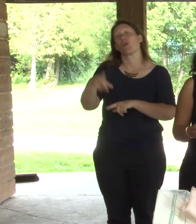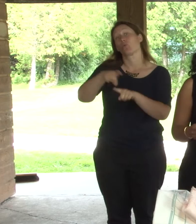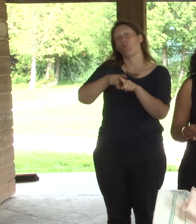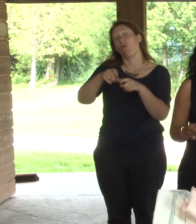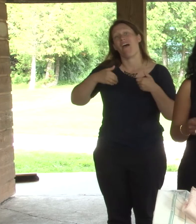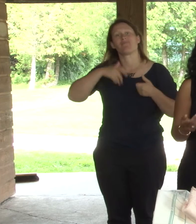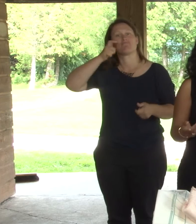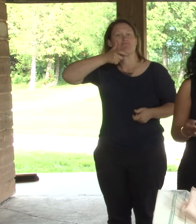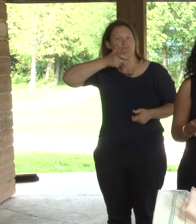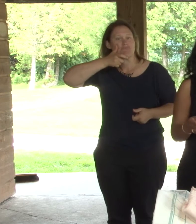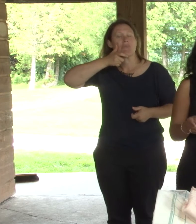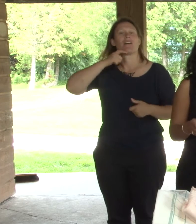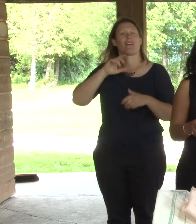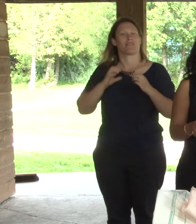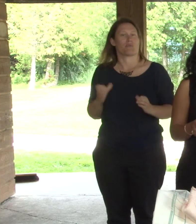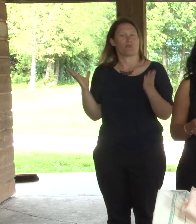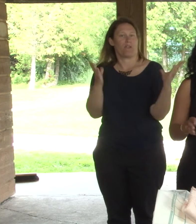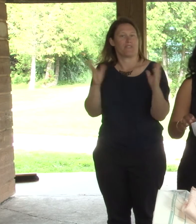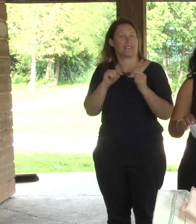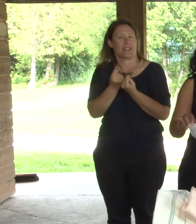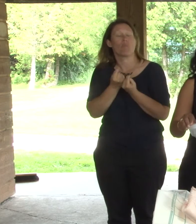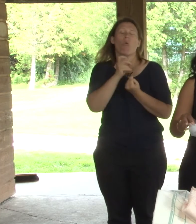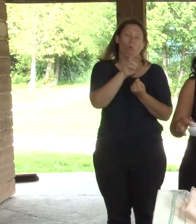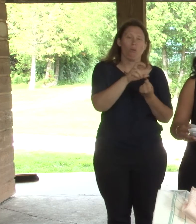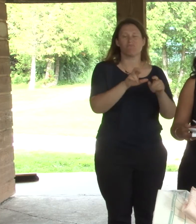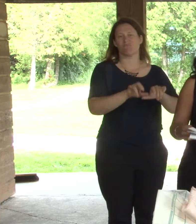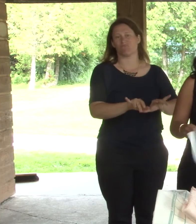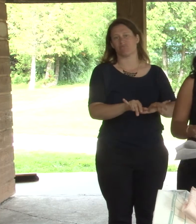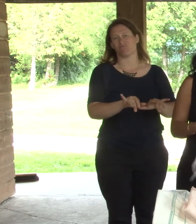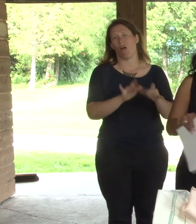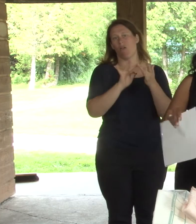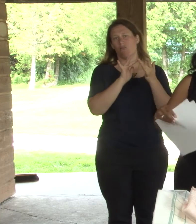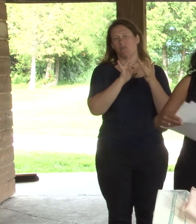or even buy online. However, they, they feel comfortable.